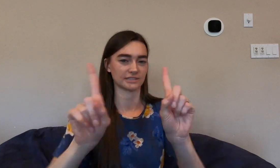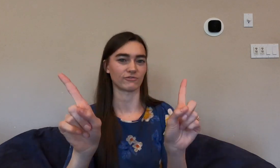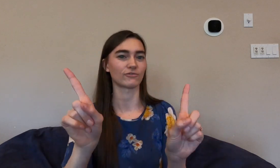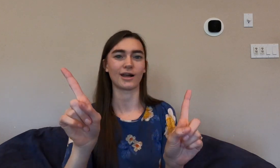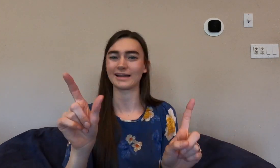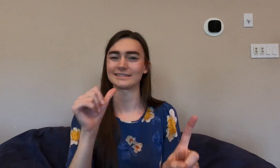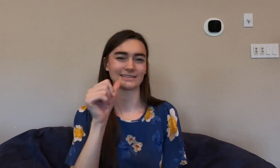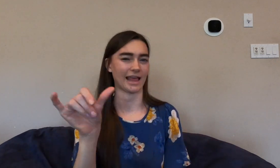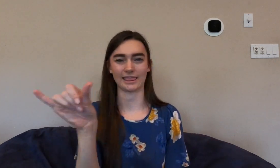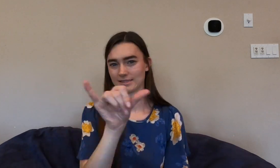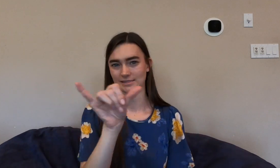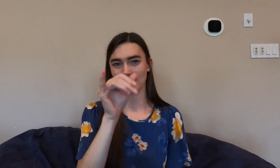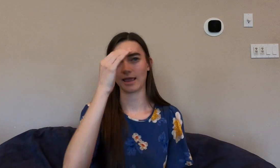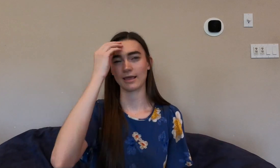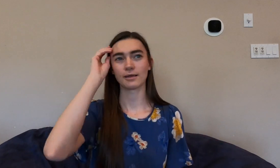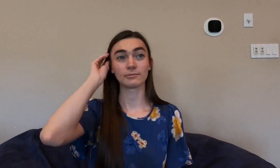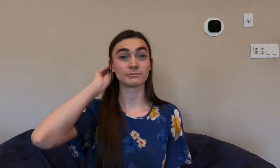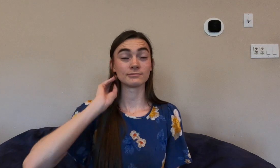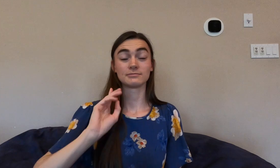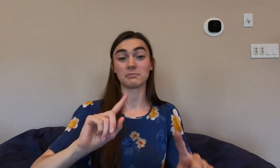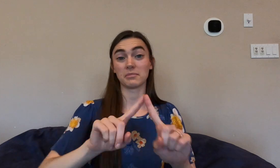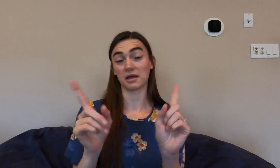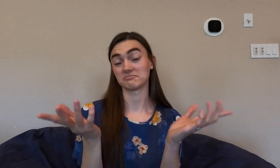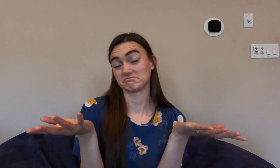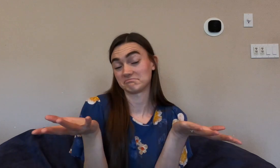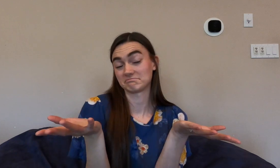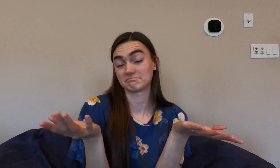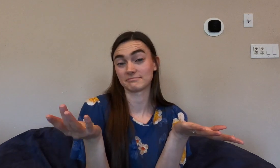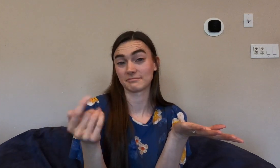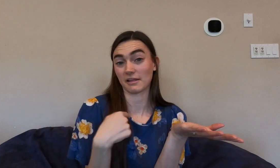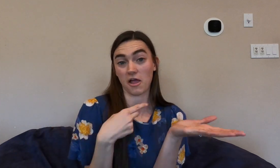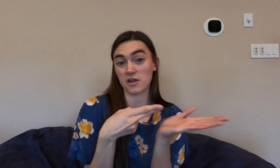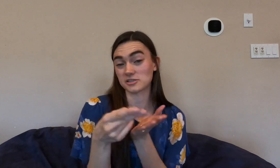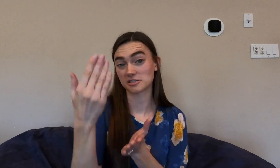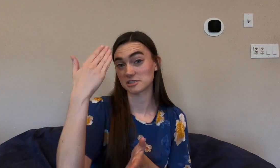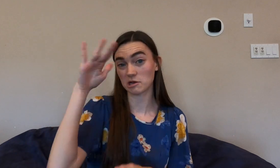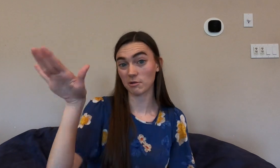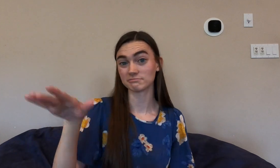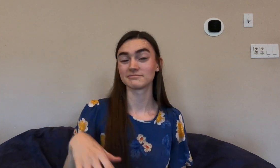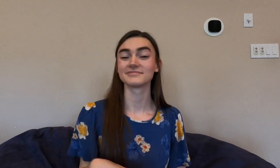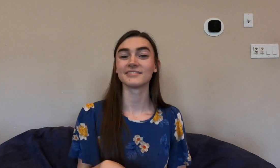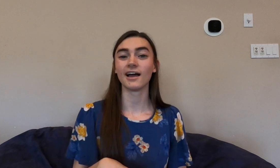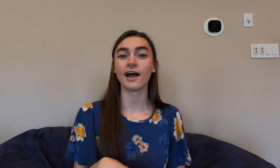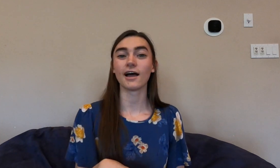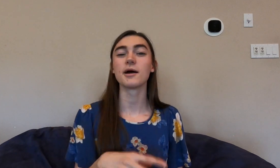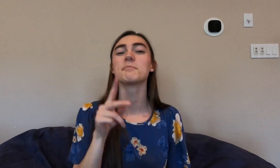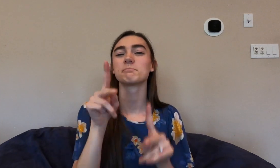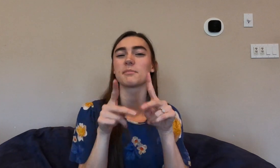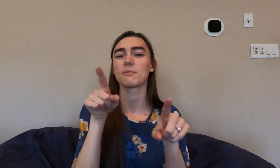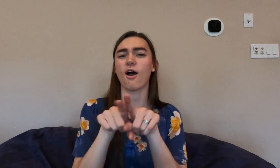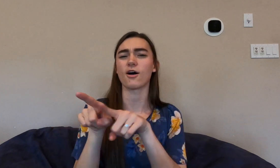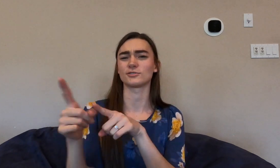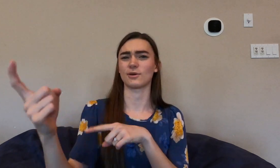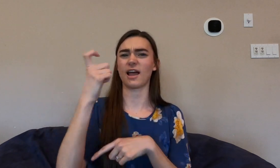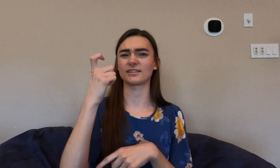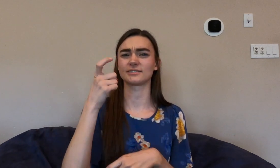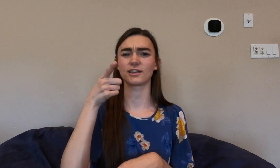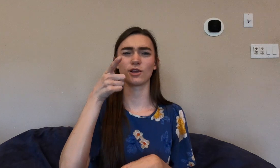that it's different. It's not the same but I honestly don't know. People also